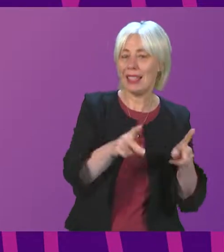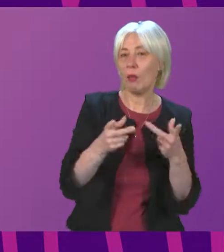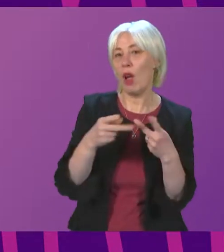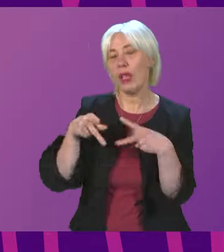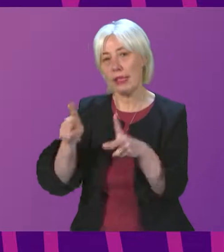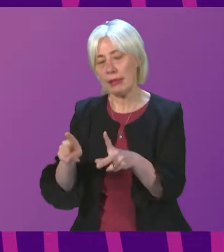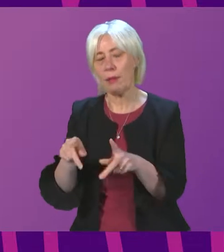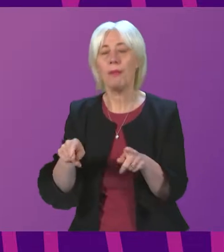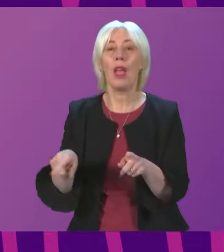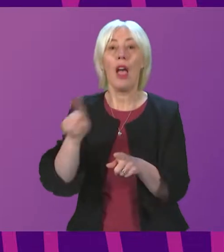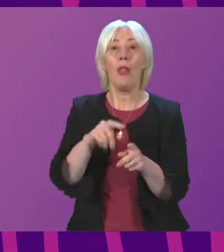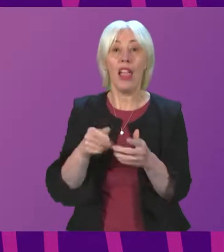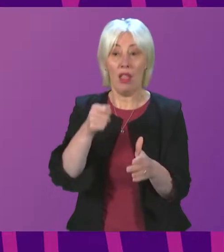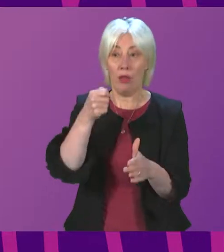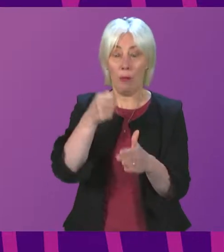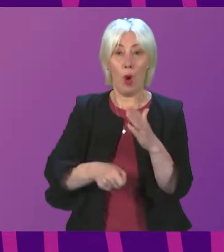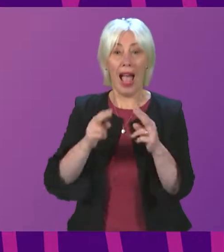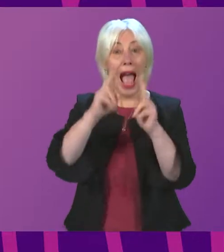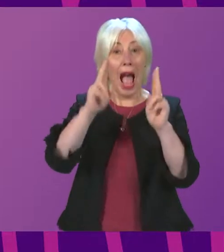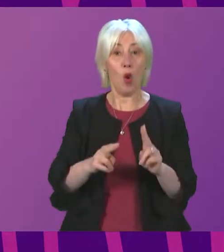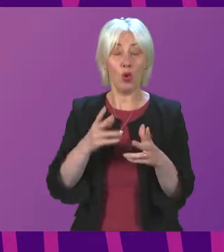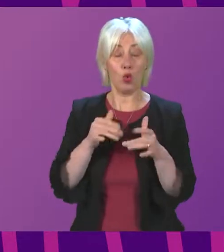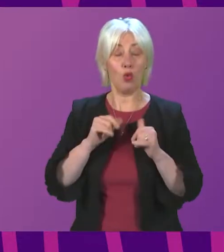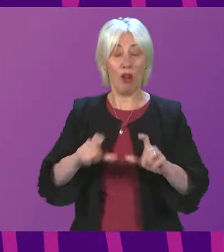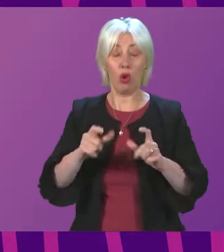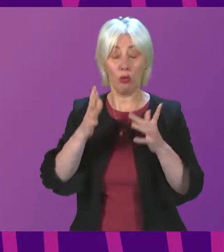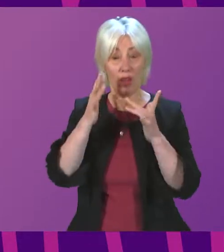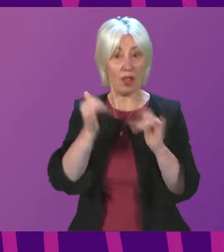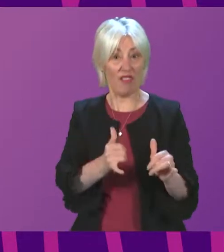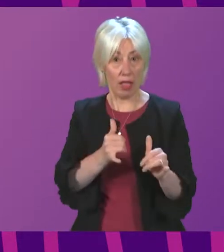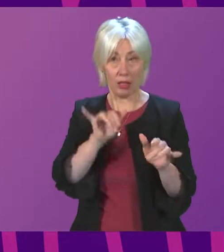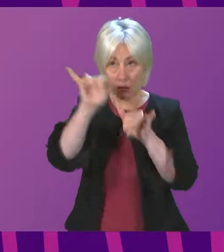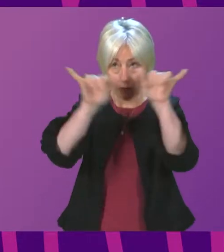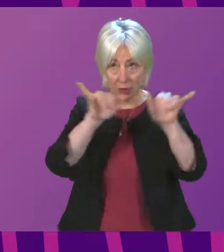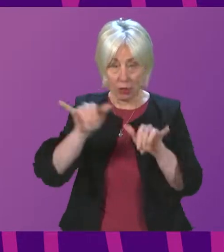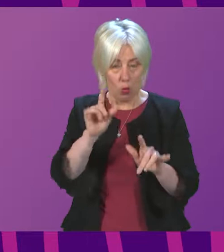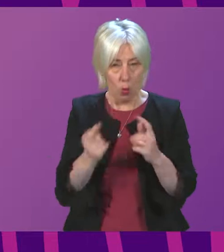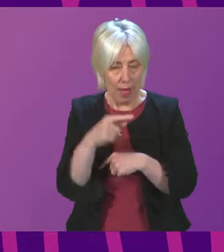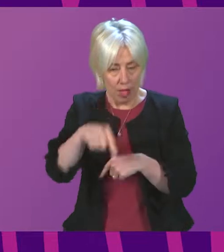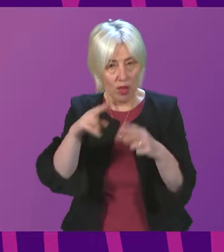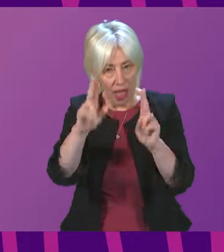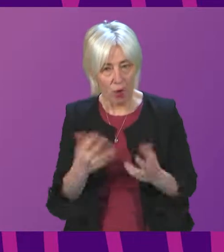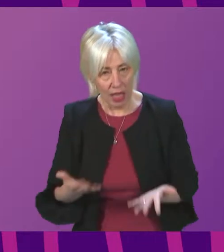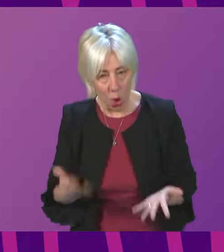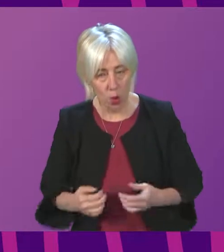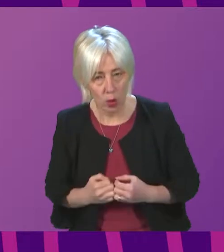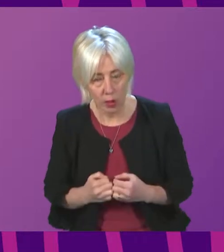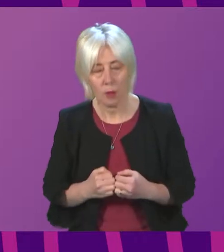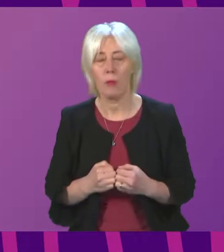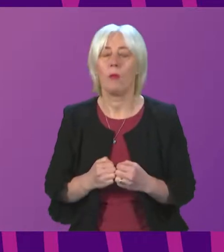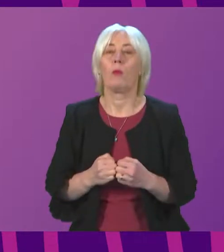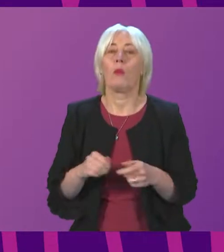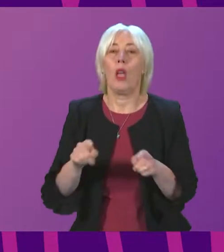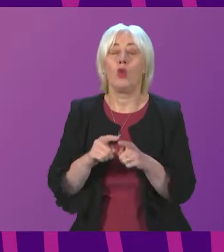House, the building bought to house the combined surveillance centre and remote tower centre? And the petitioner asks that the committee